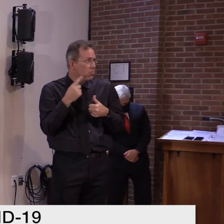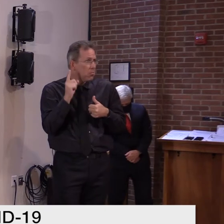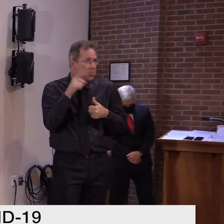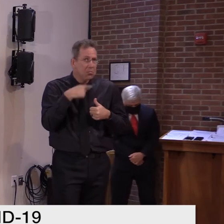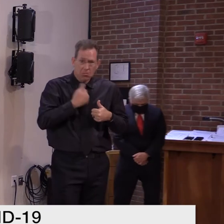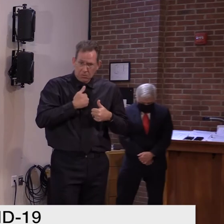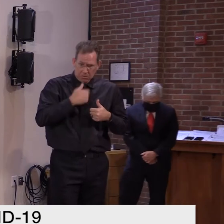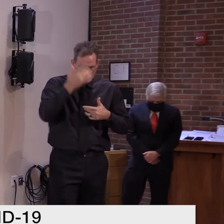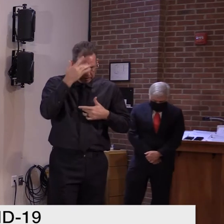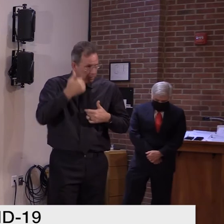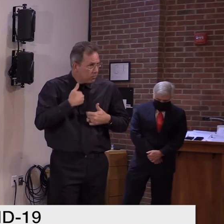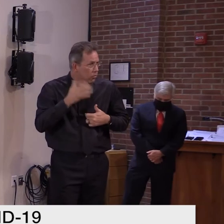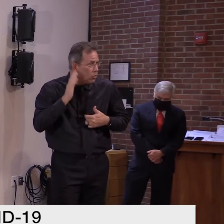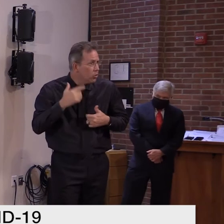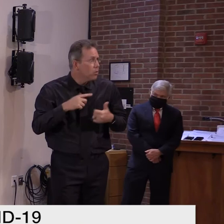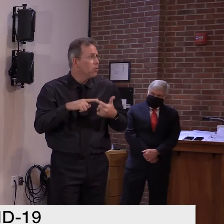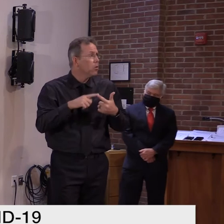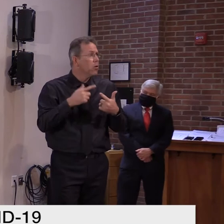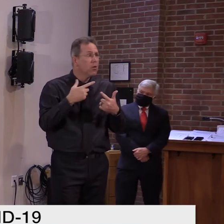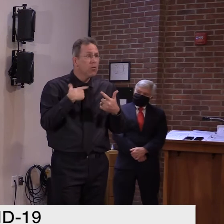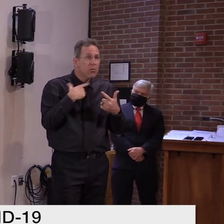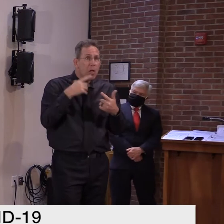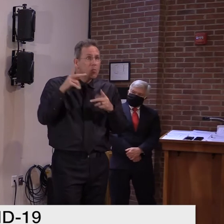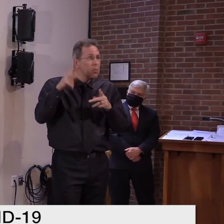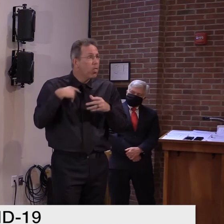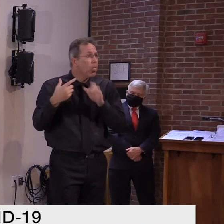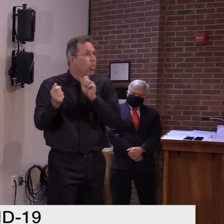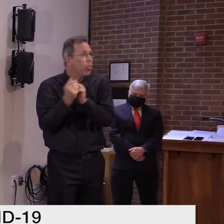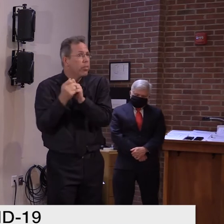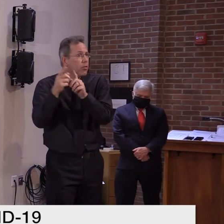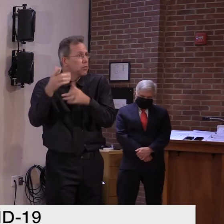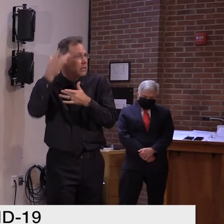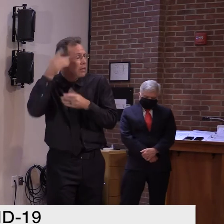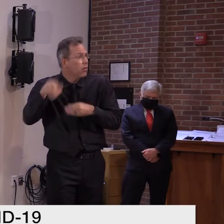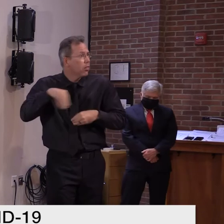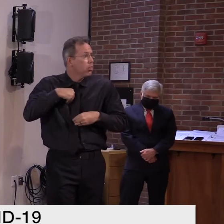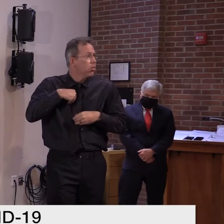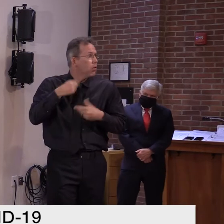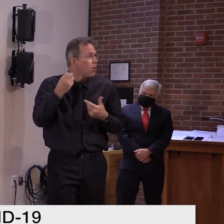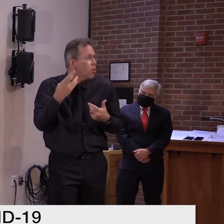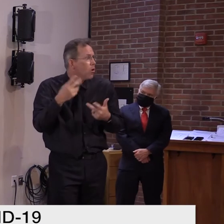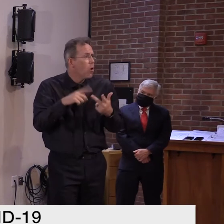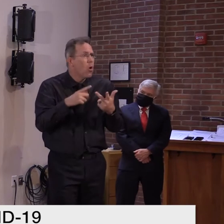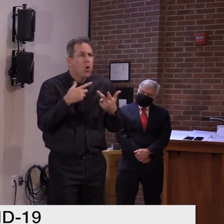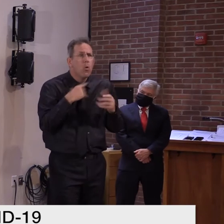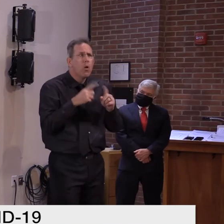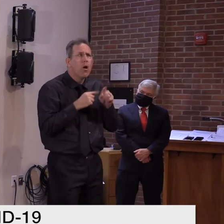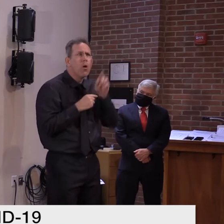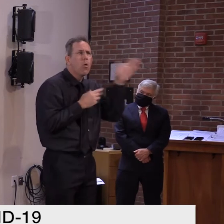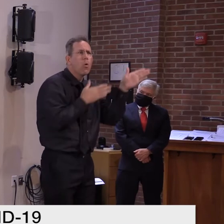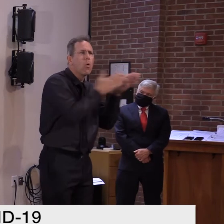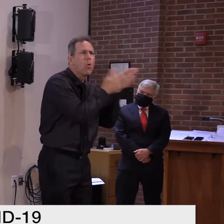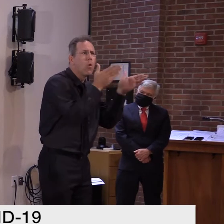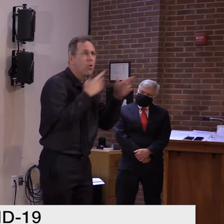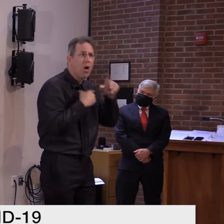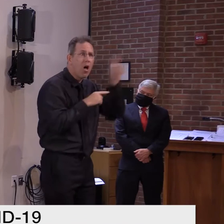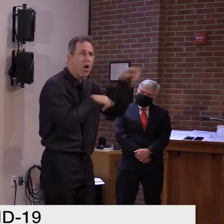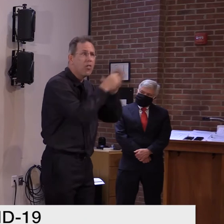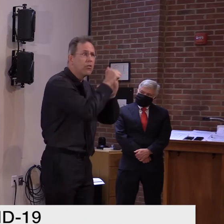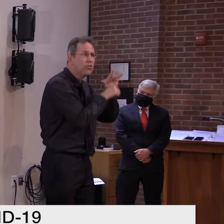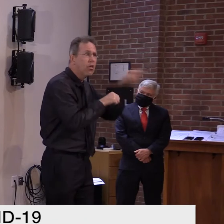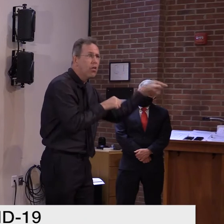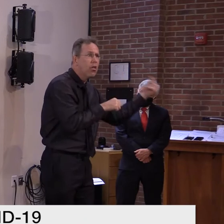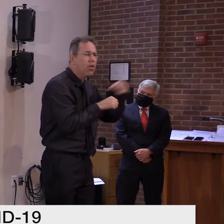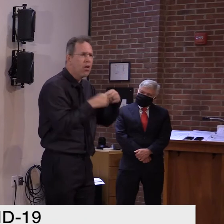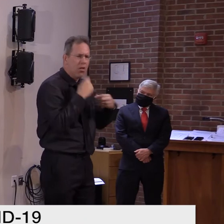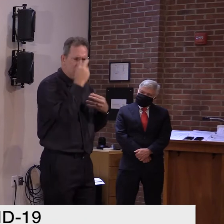contact with anyone else who's been sick. Have you been on public transportation, ask these questions of anyone you come in contact with. And